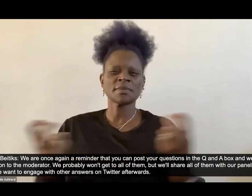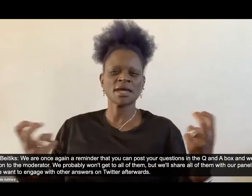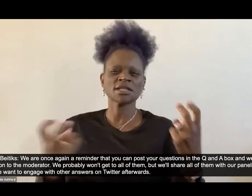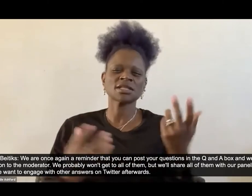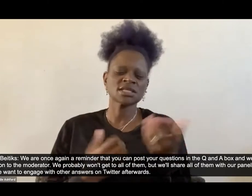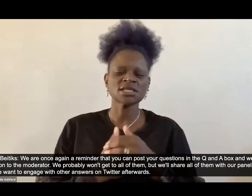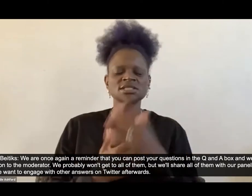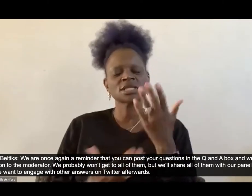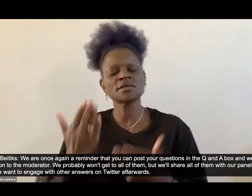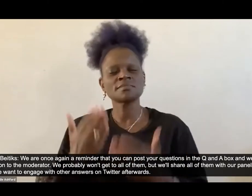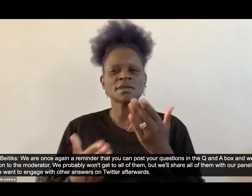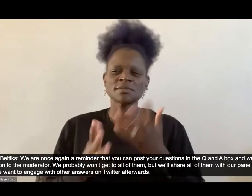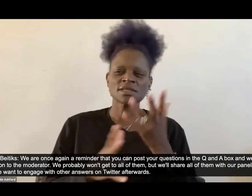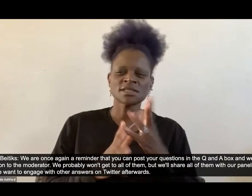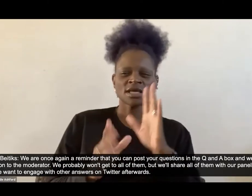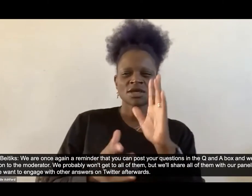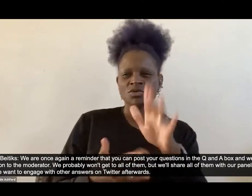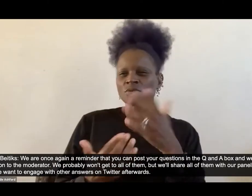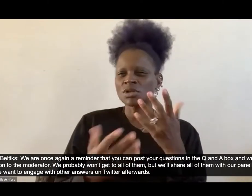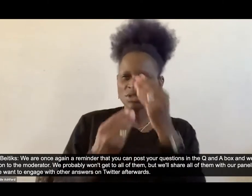Twitter afterwards.